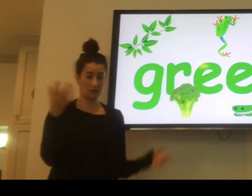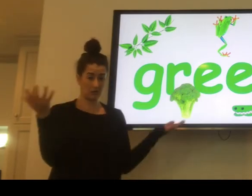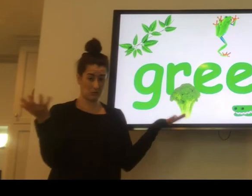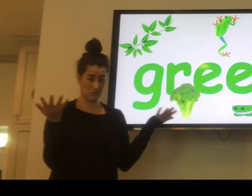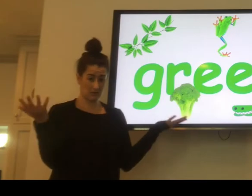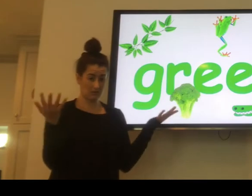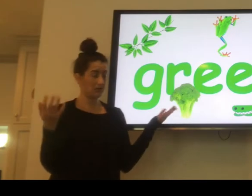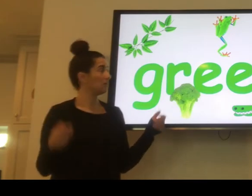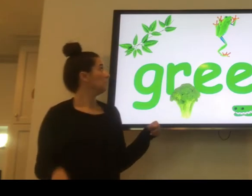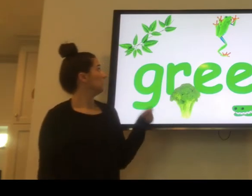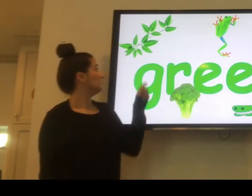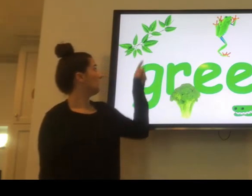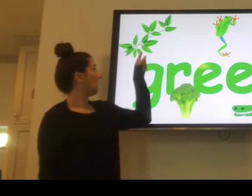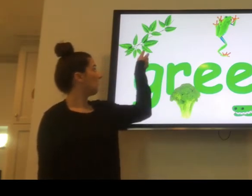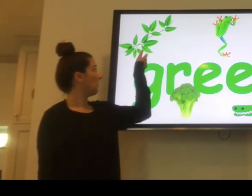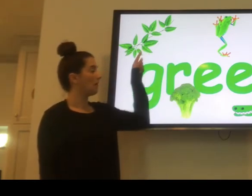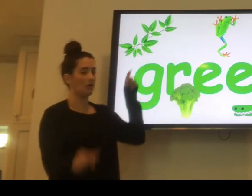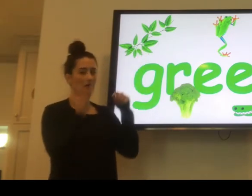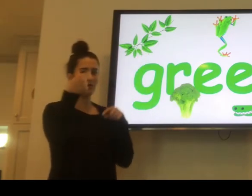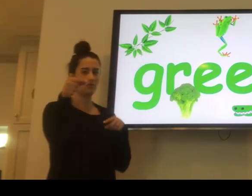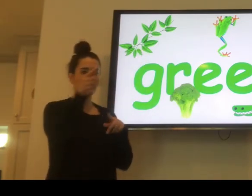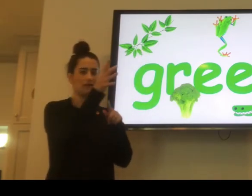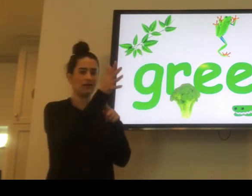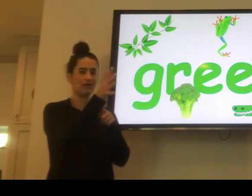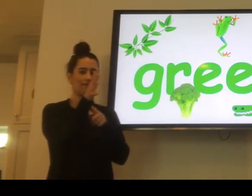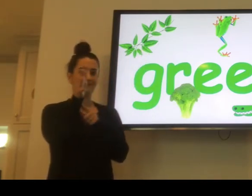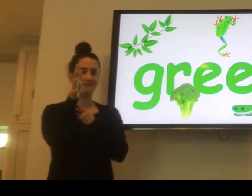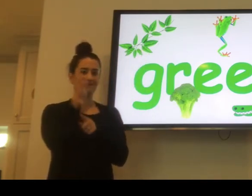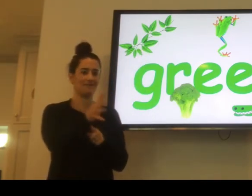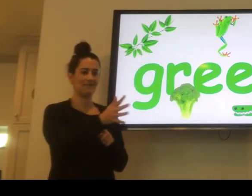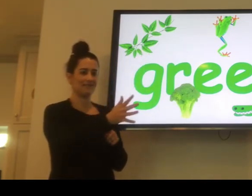What things are green? Green leaves.